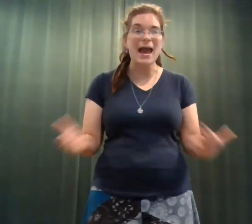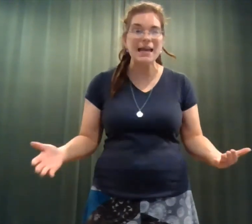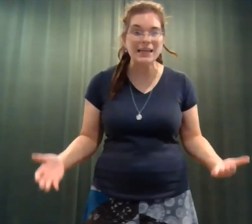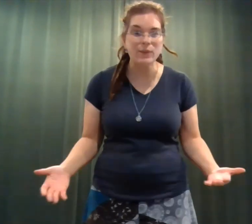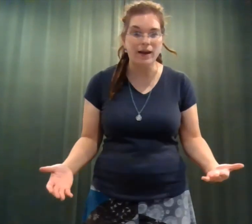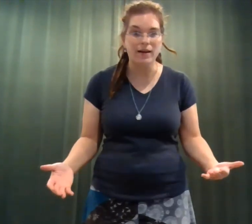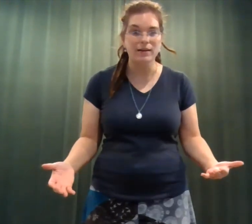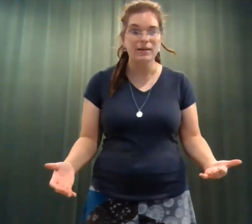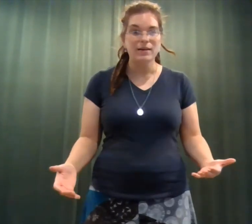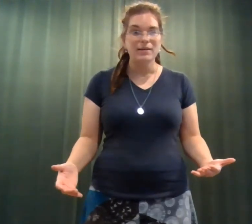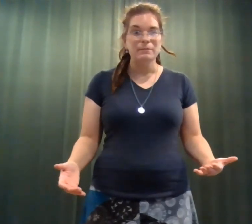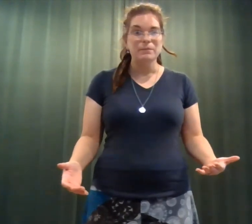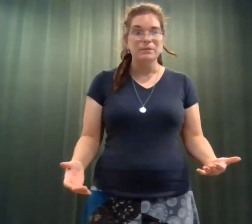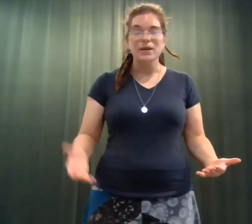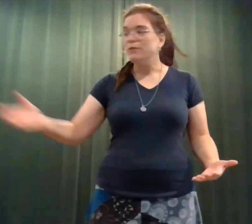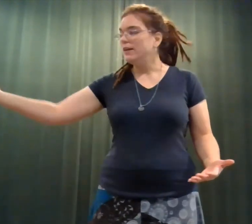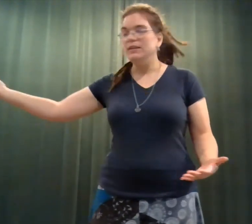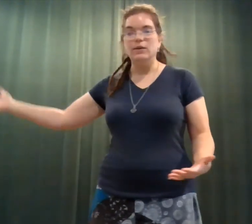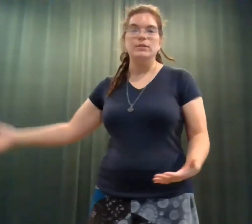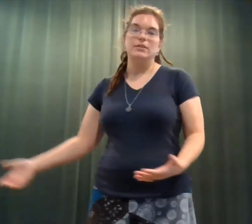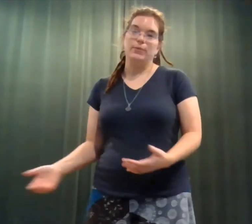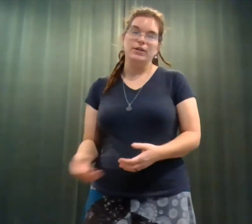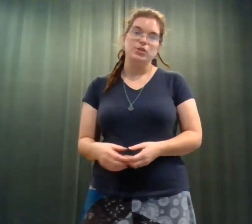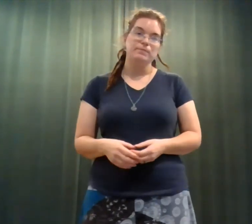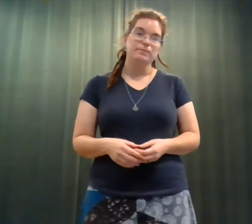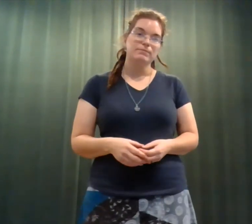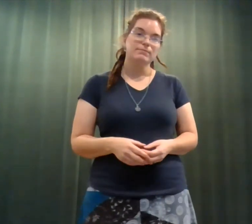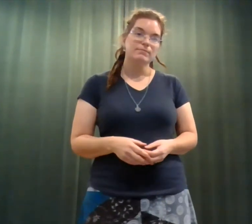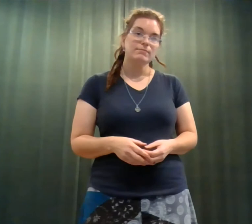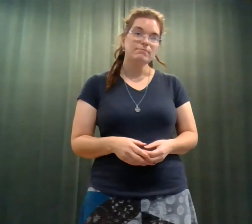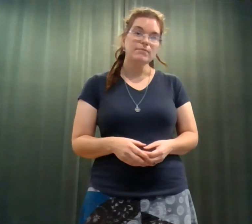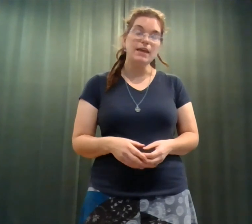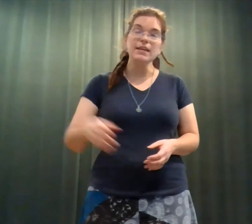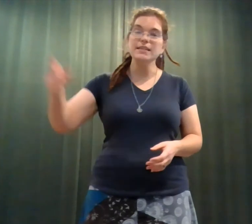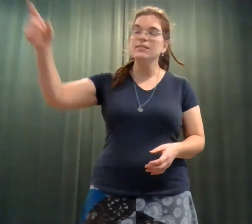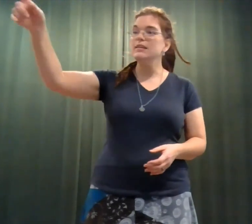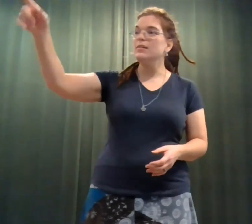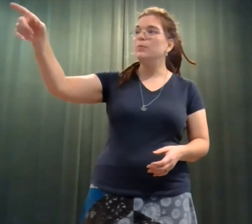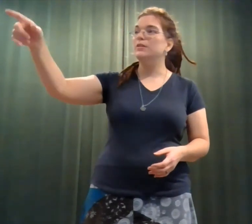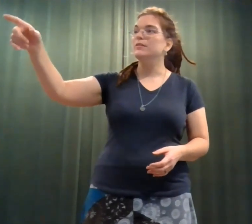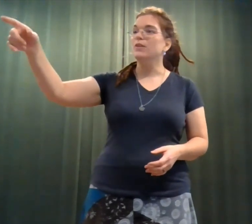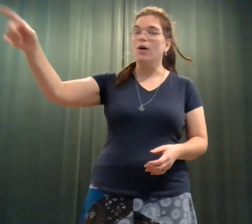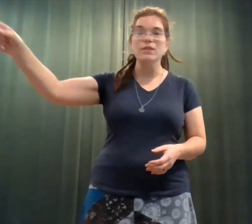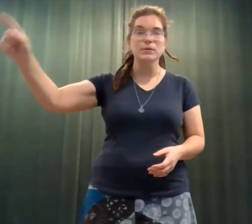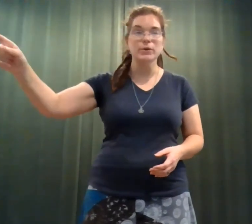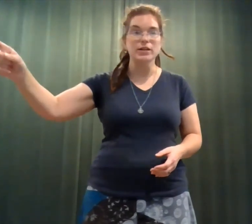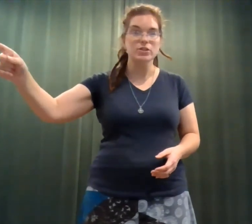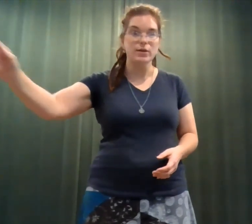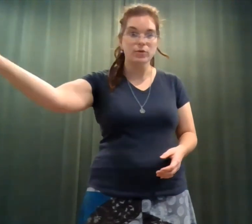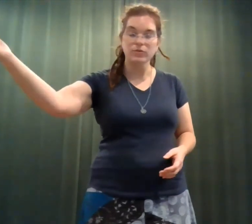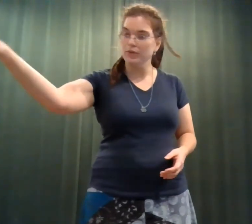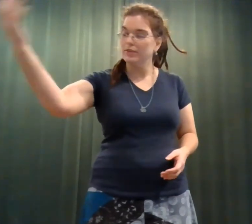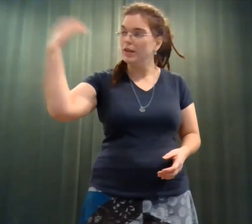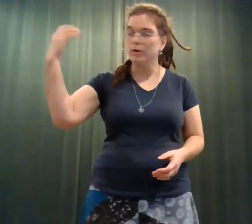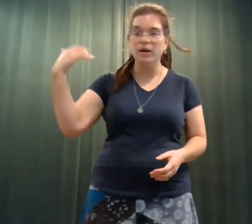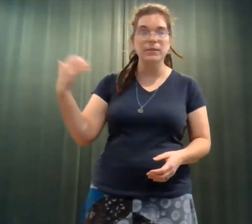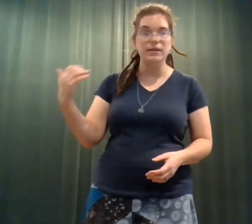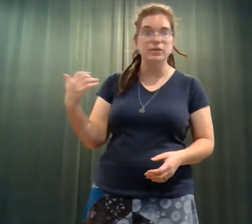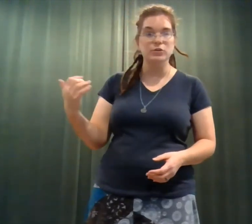anywhere. And finally, they went to the bridge. And they did see someone on the bridge. They were coming their